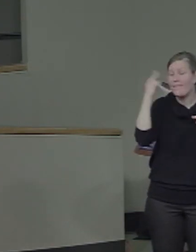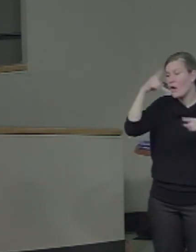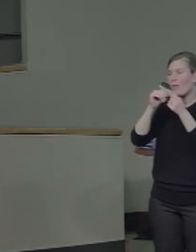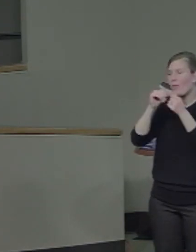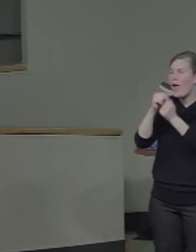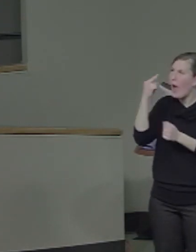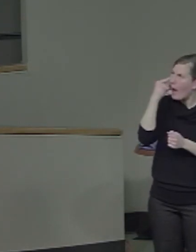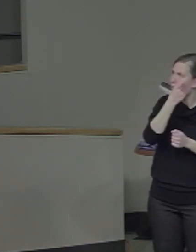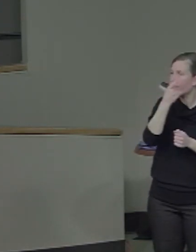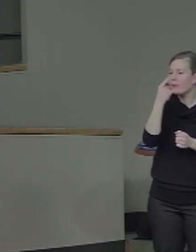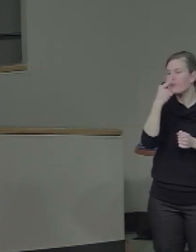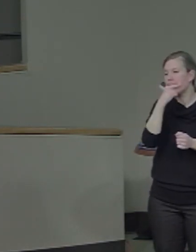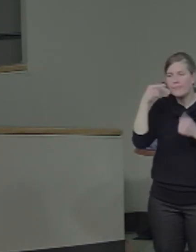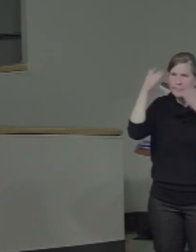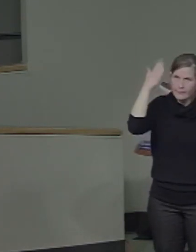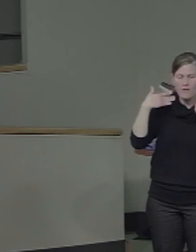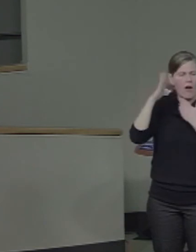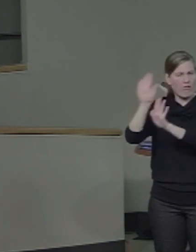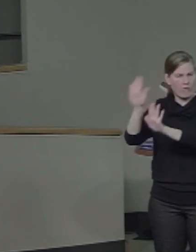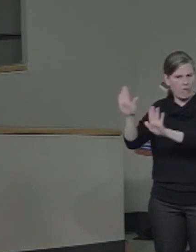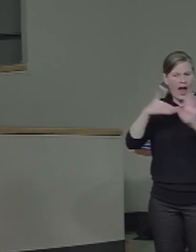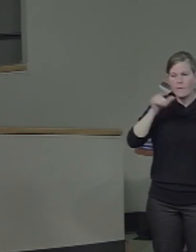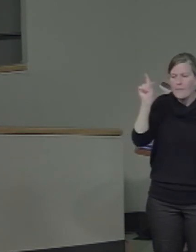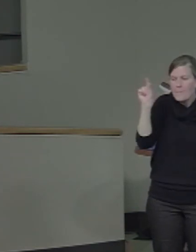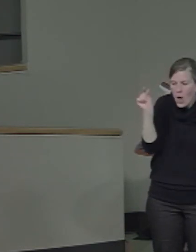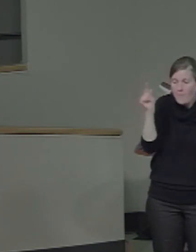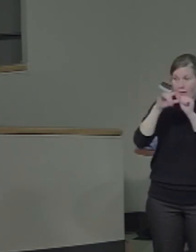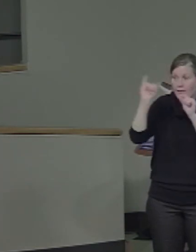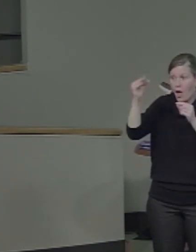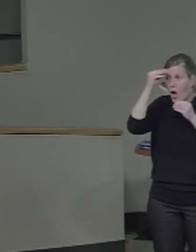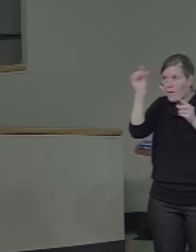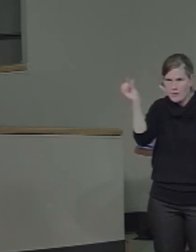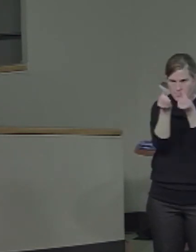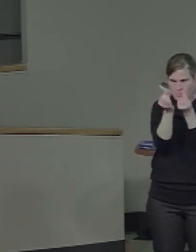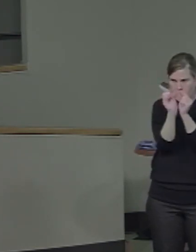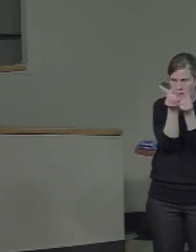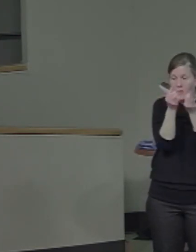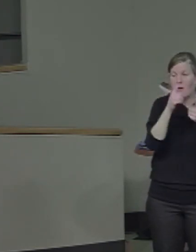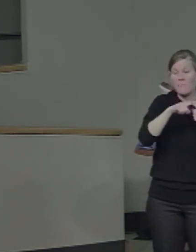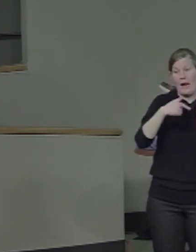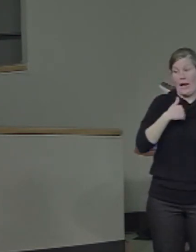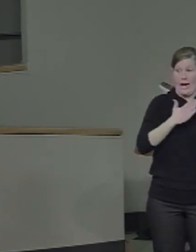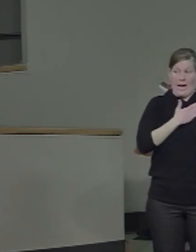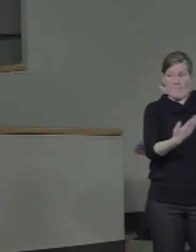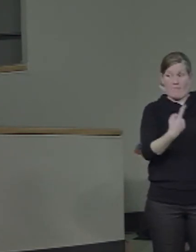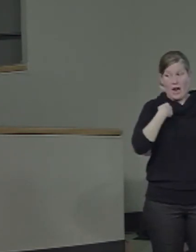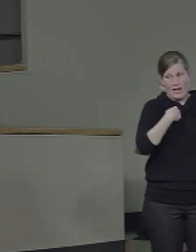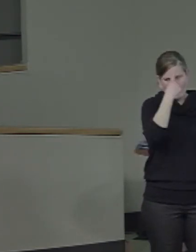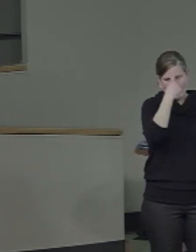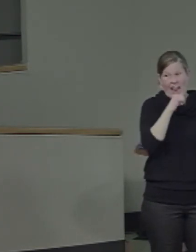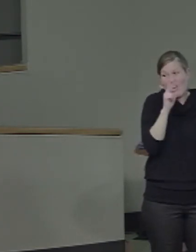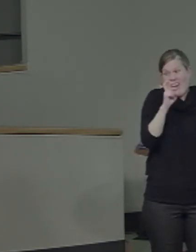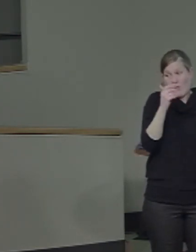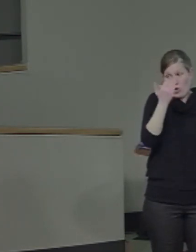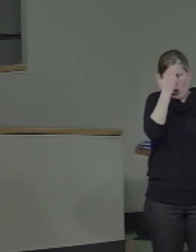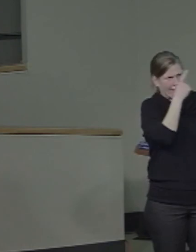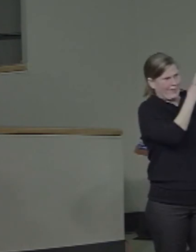You can start to tell stories. I don't think I understand this enough. And I actually think that